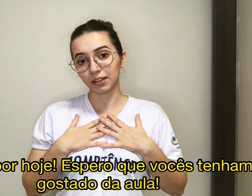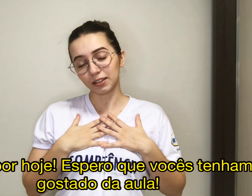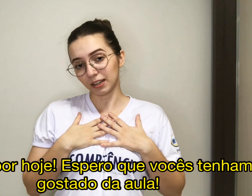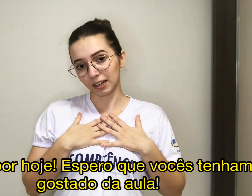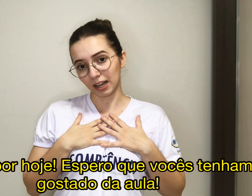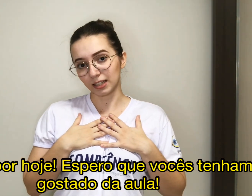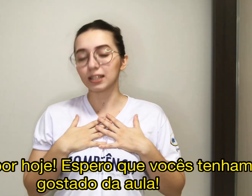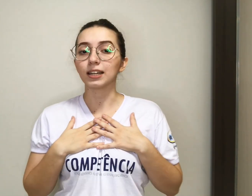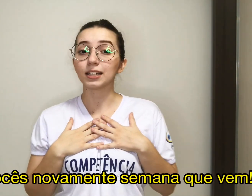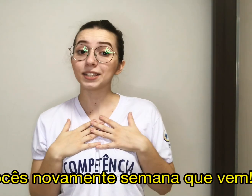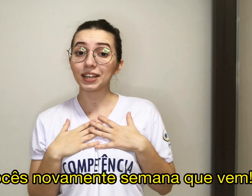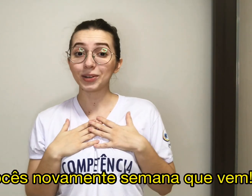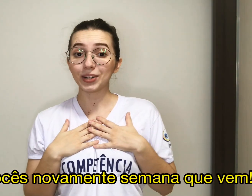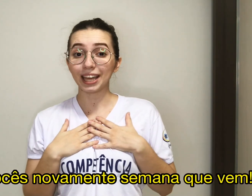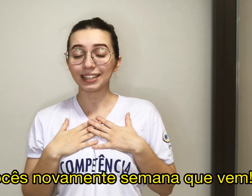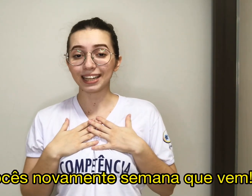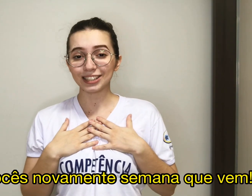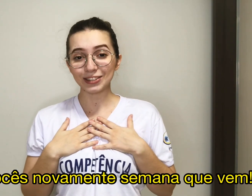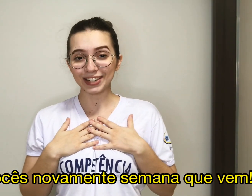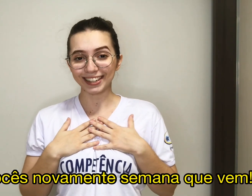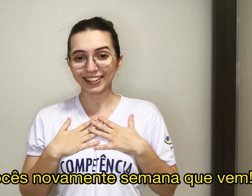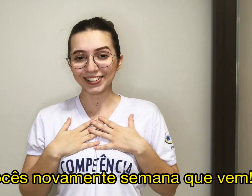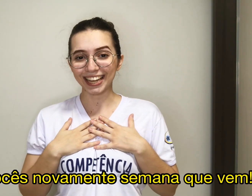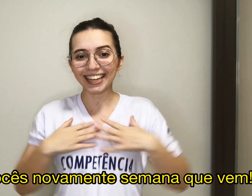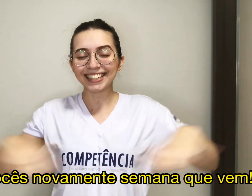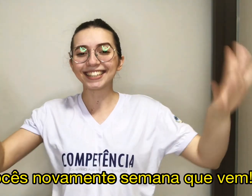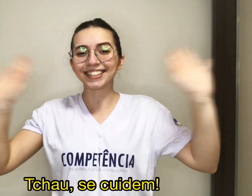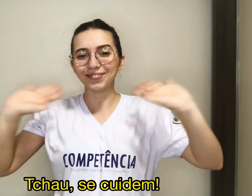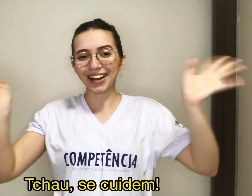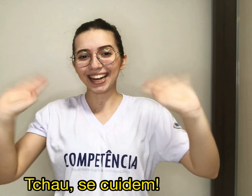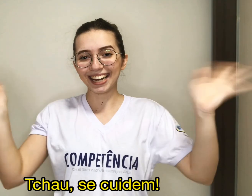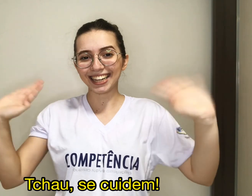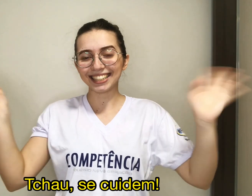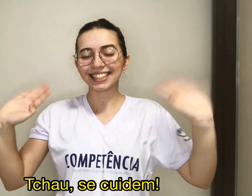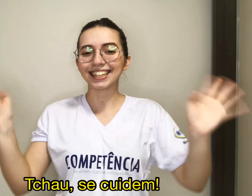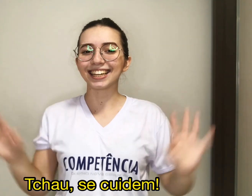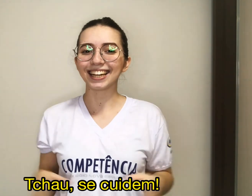the class. And I'll see you again next week, okay? Goodbye! Take care!